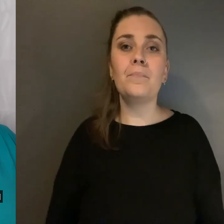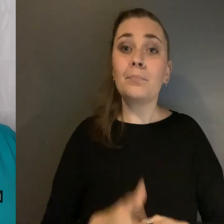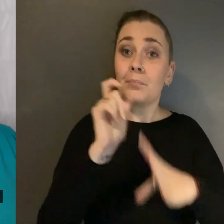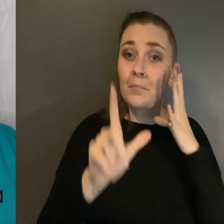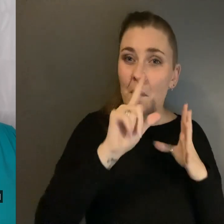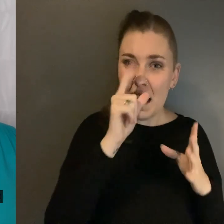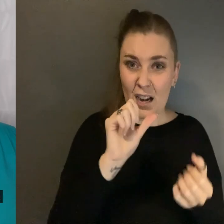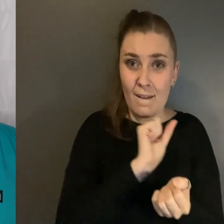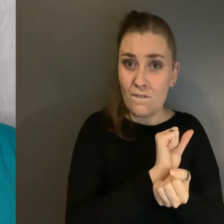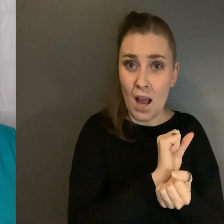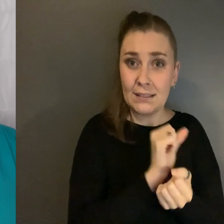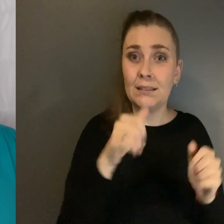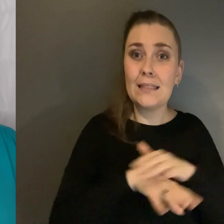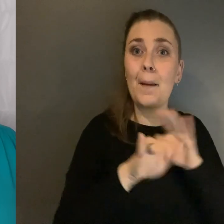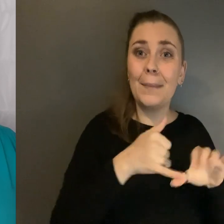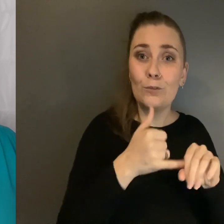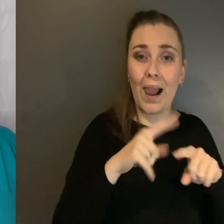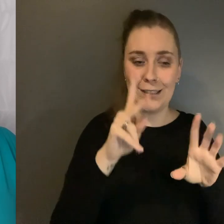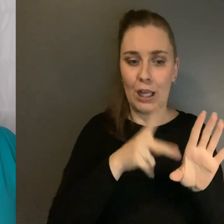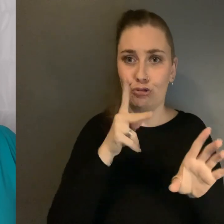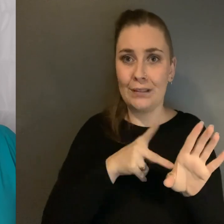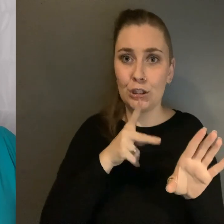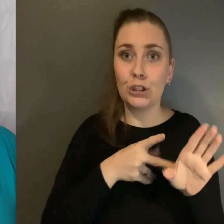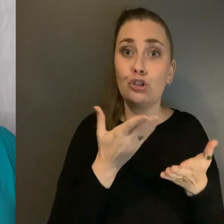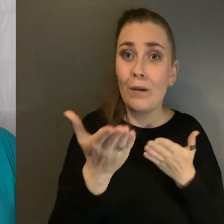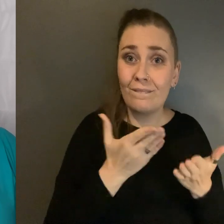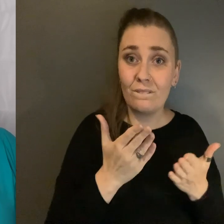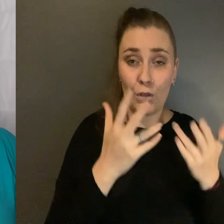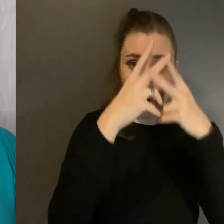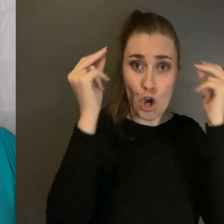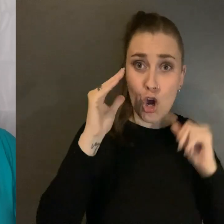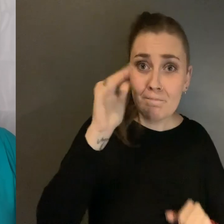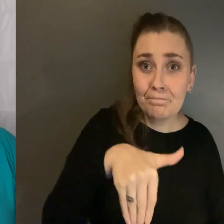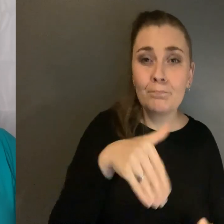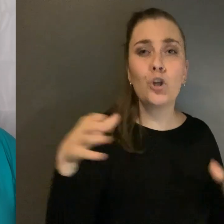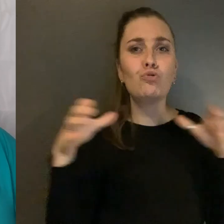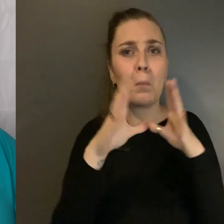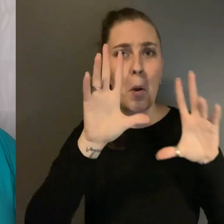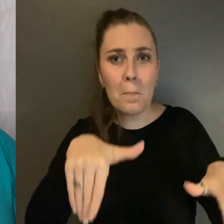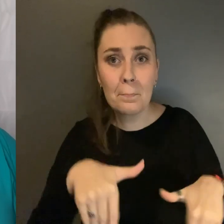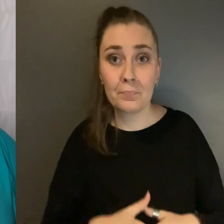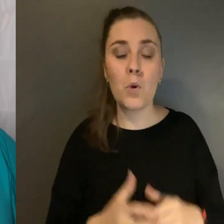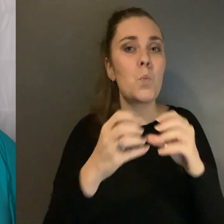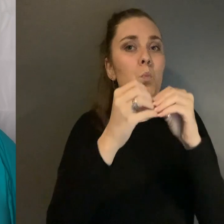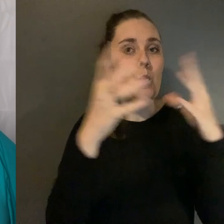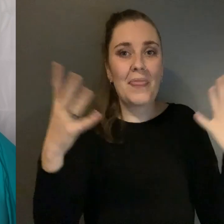confined in medical and psychiatric services Nursing homes and group homes without our consent